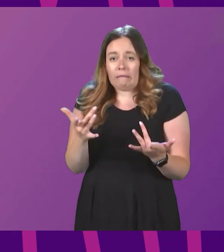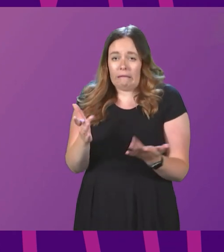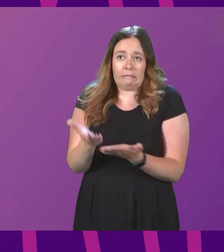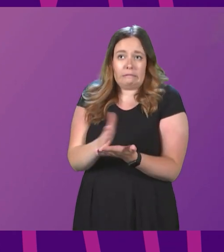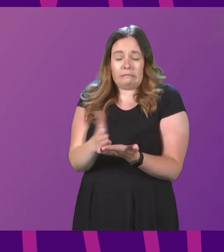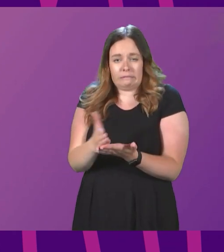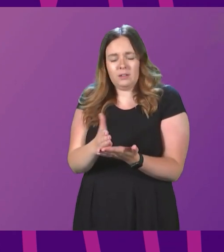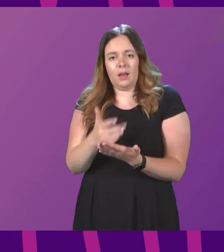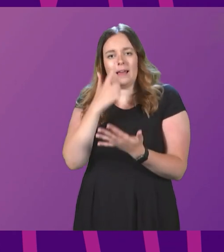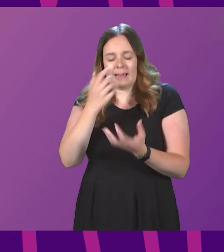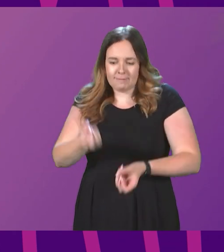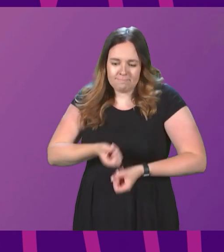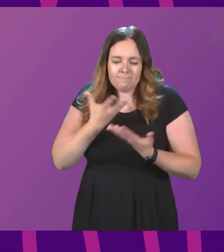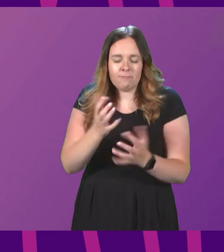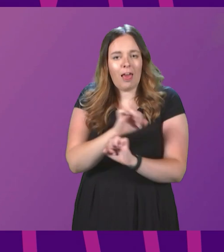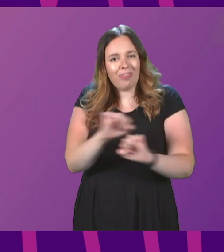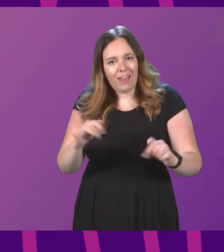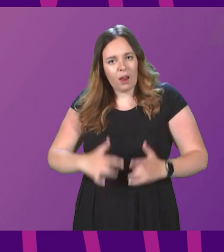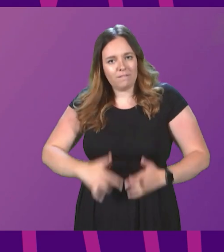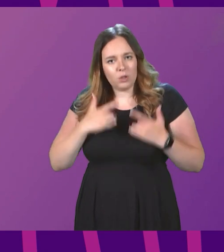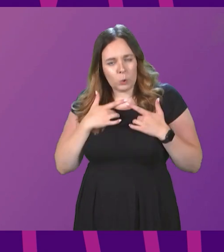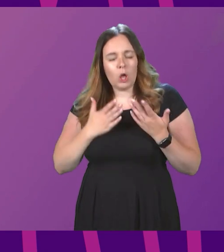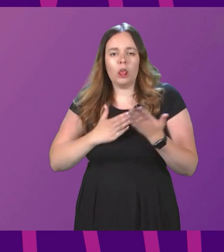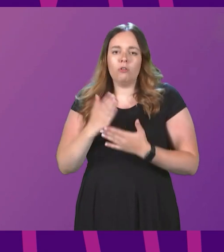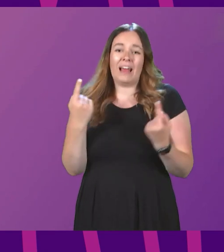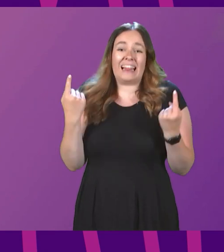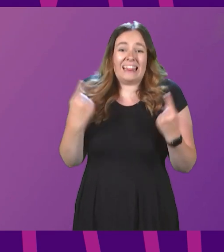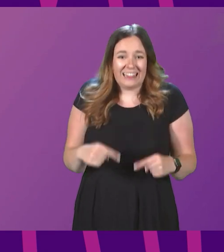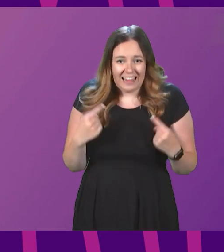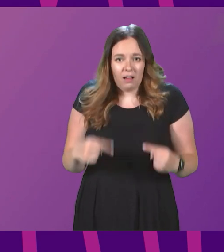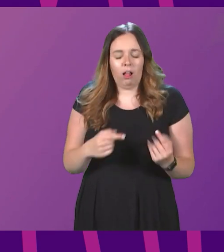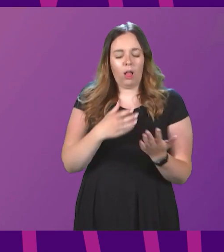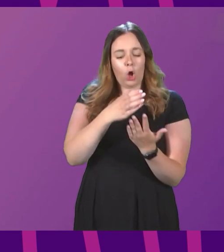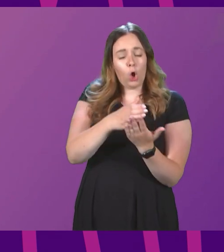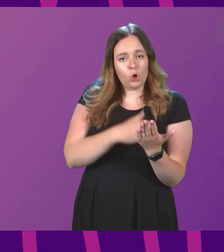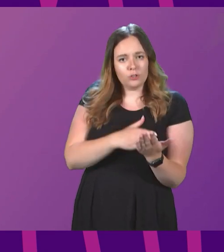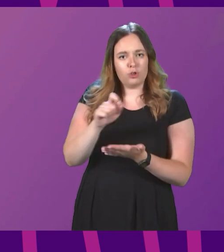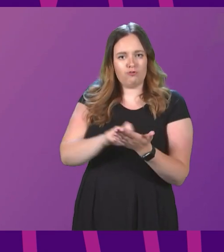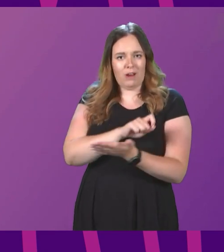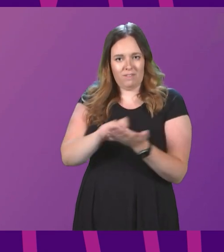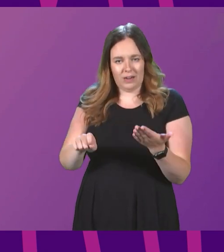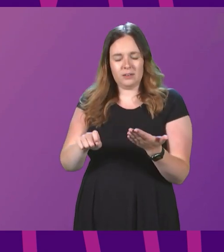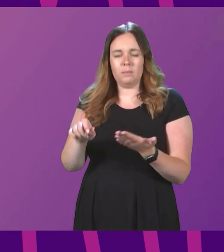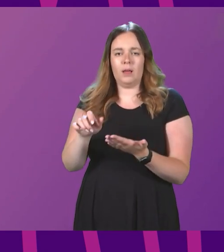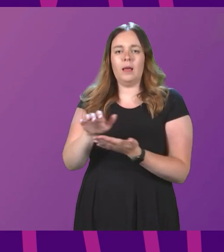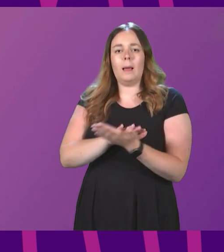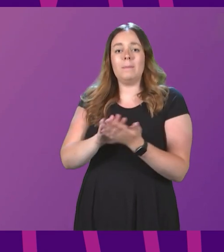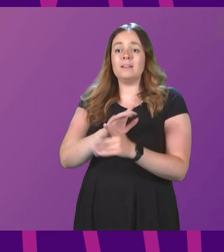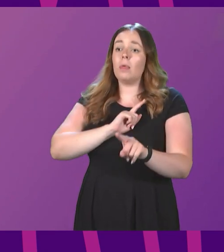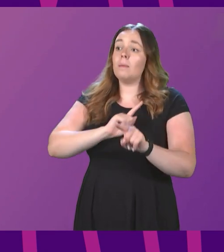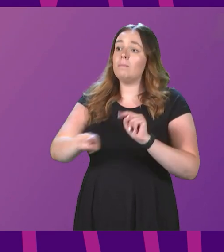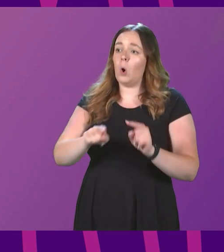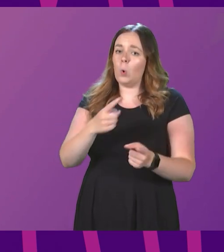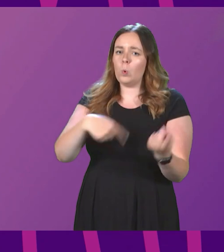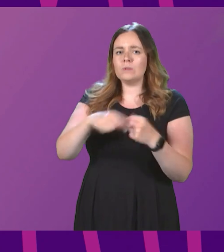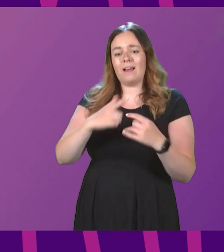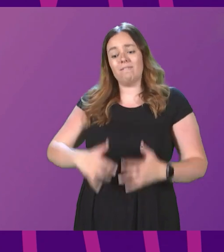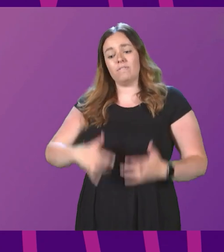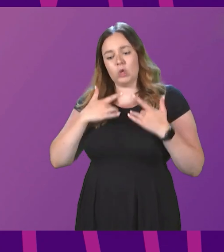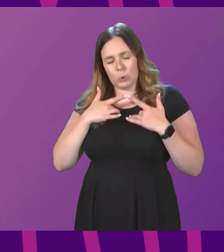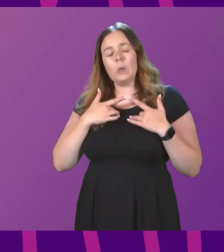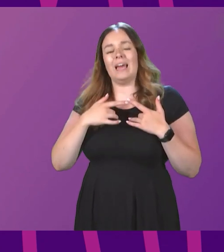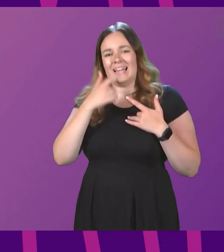to express their views in a legal constitutional referendum so that the majority view can be established